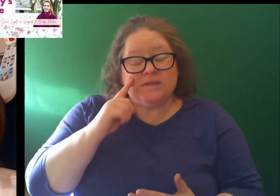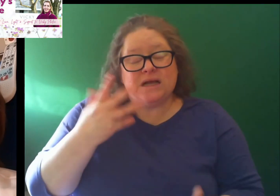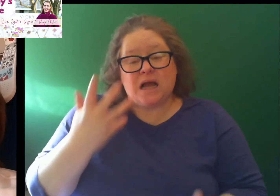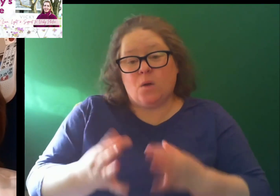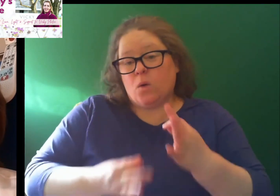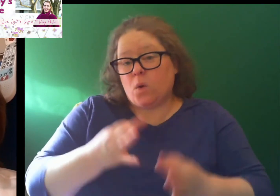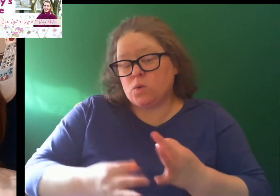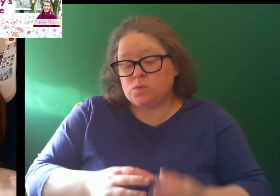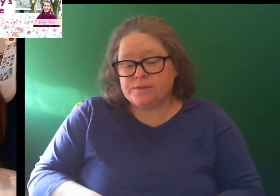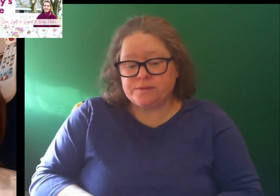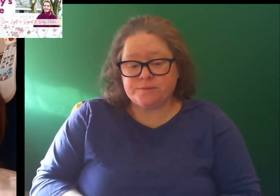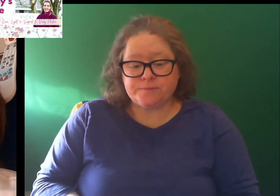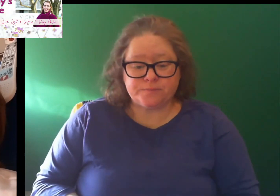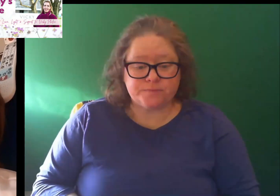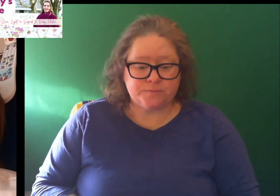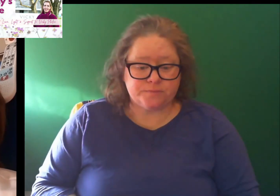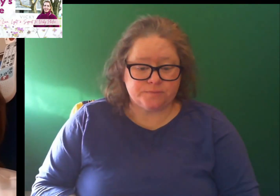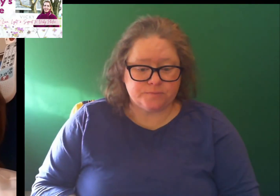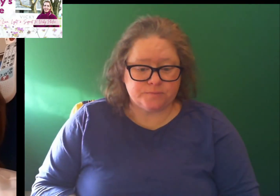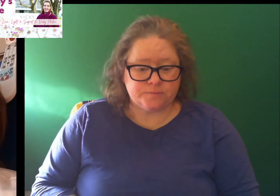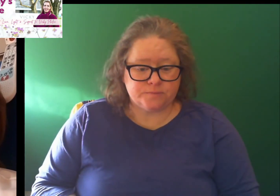So we'll see. We'll see how this goes.